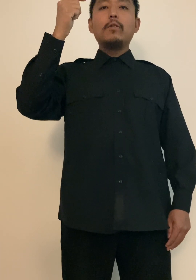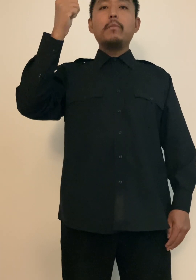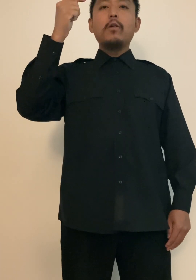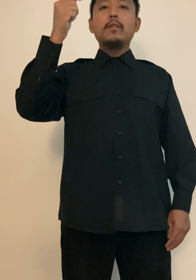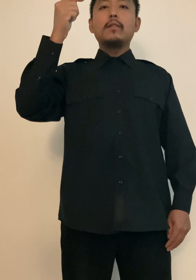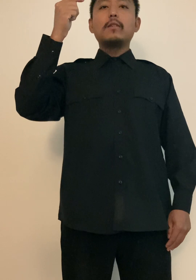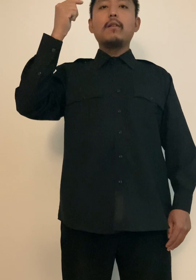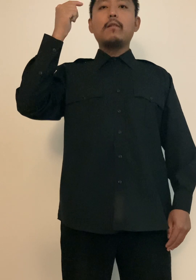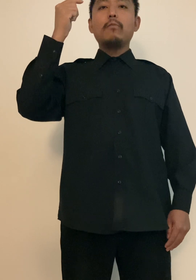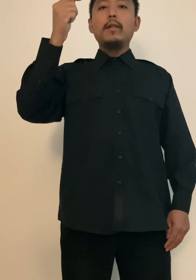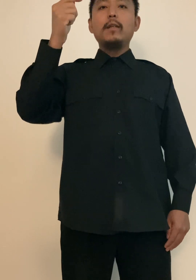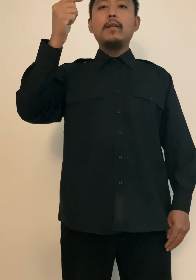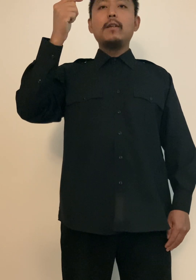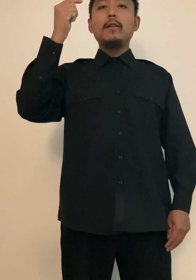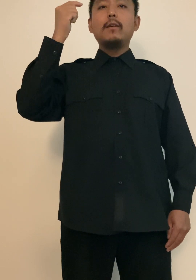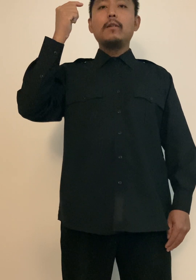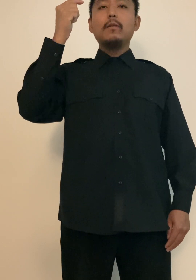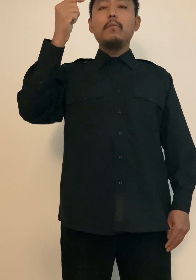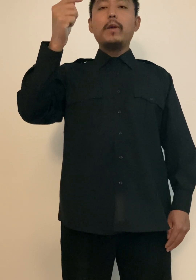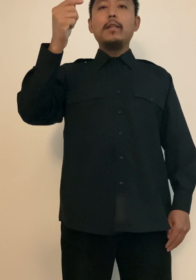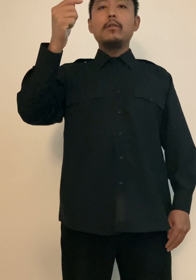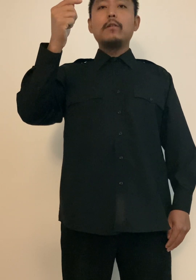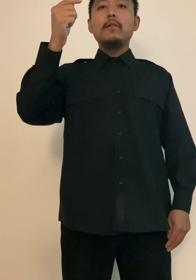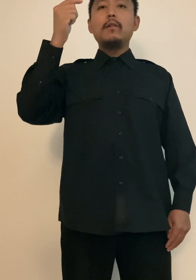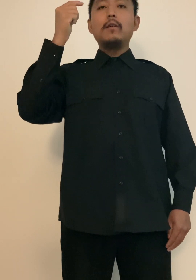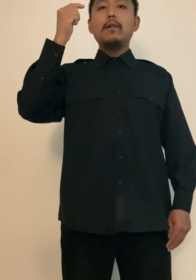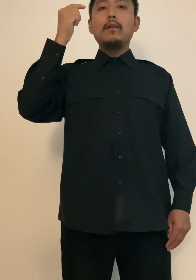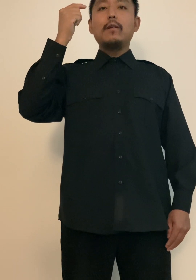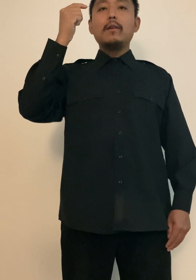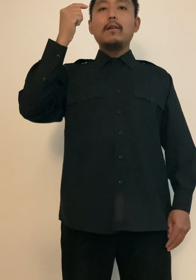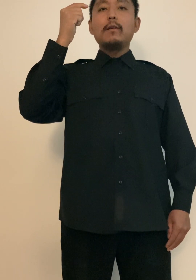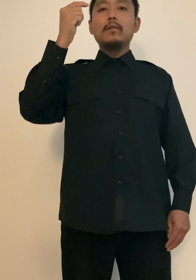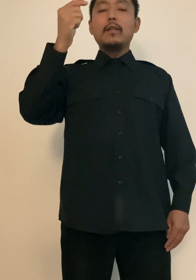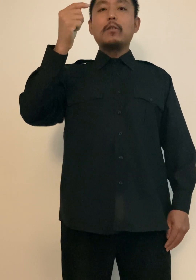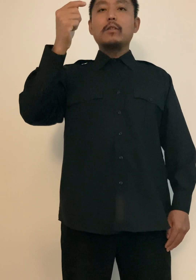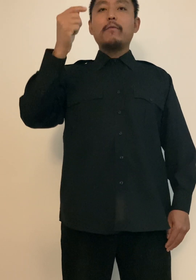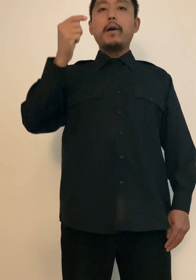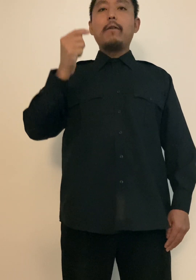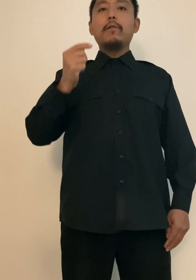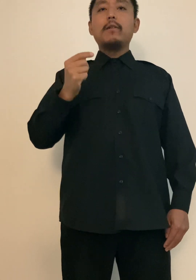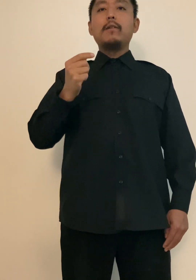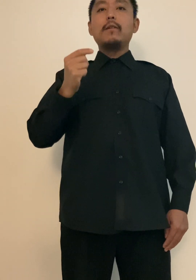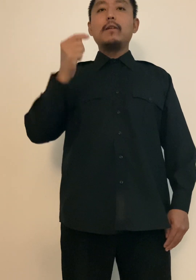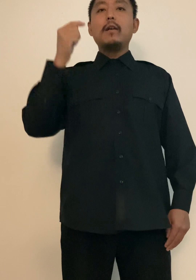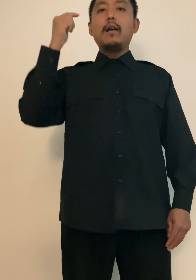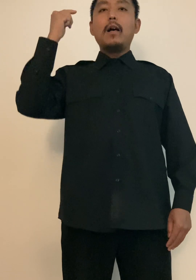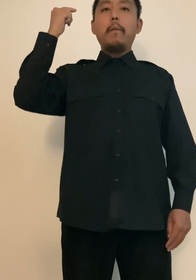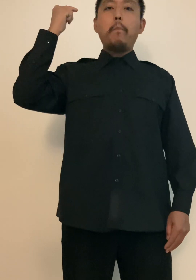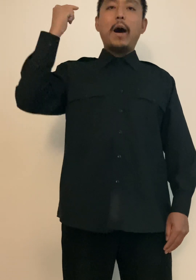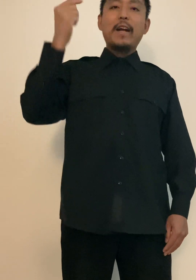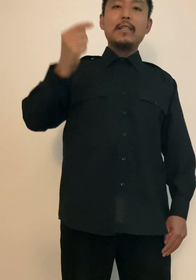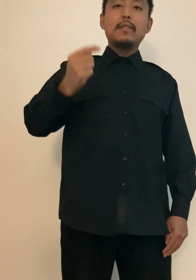emerges three major centers of power. Bharat,